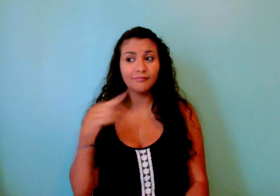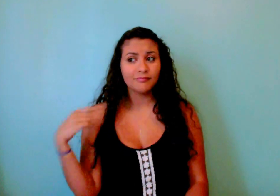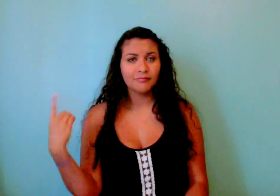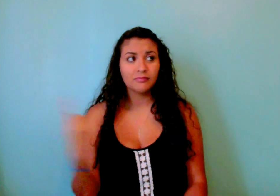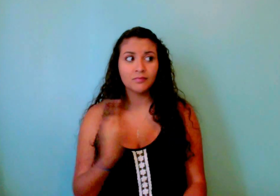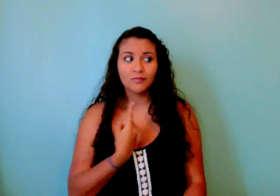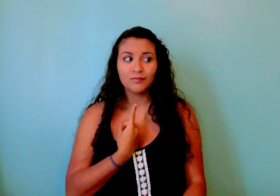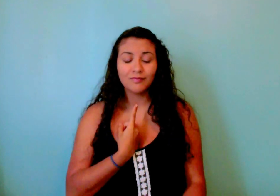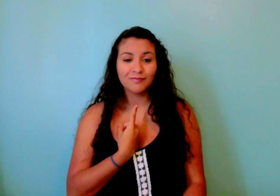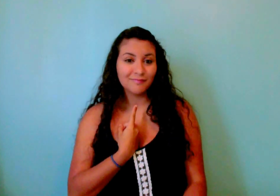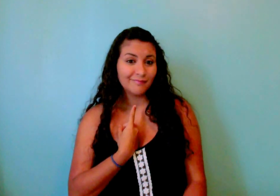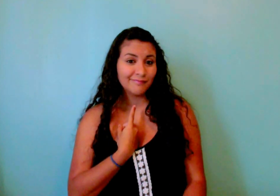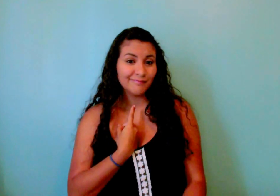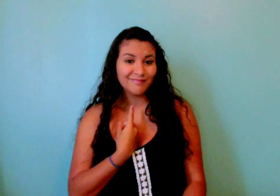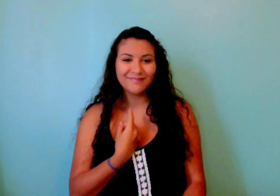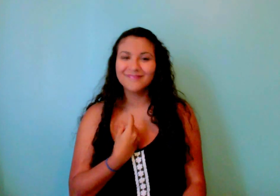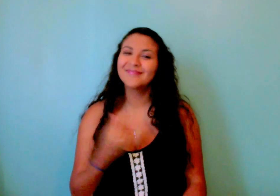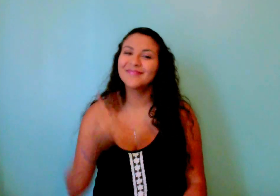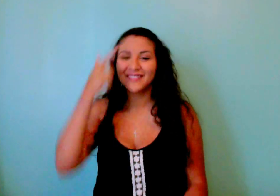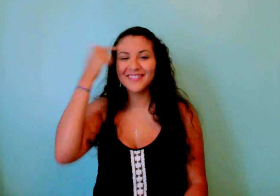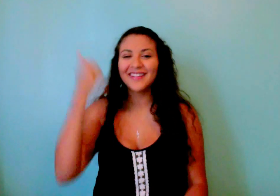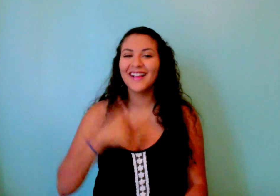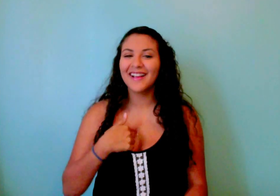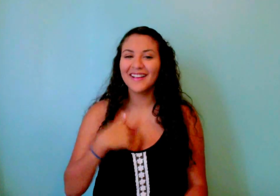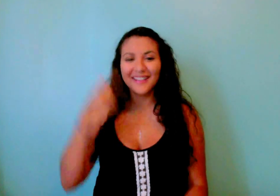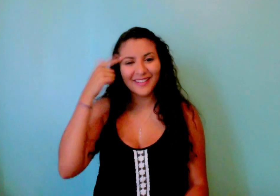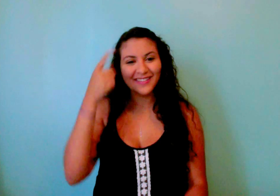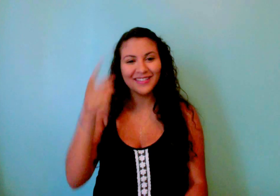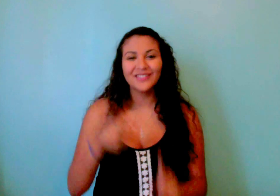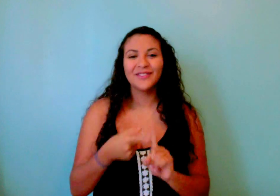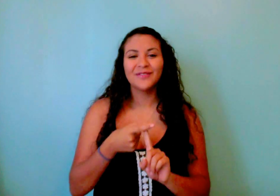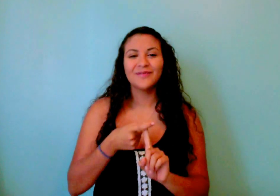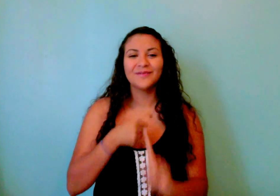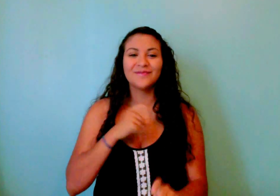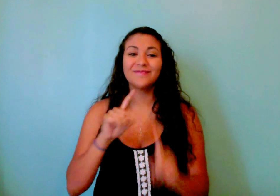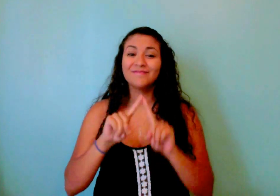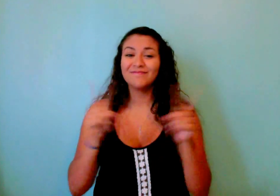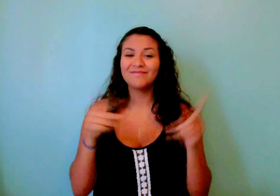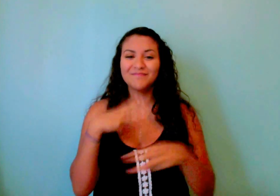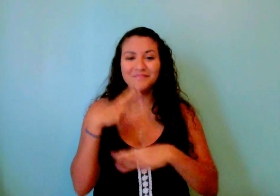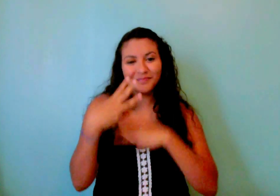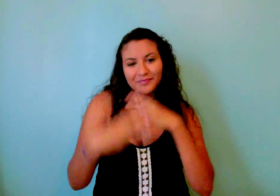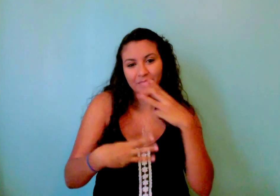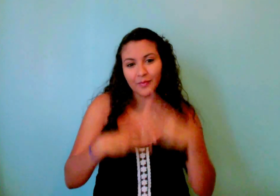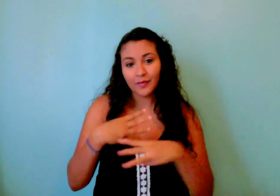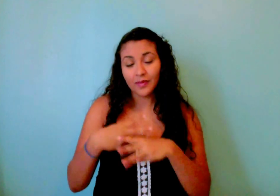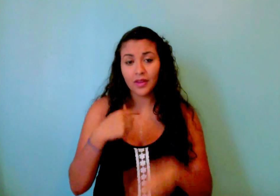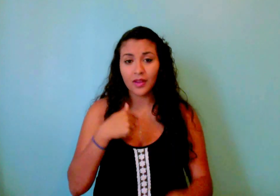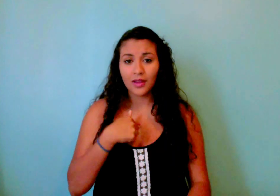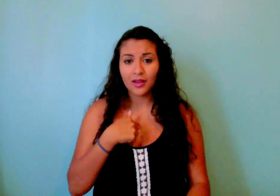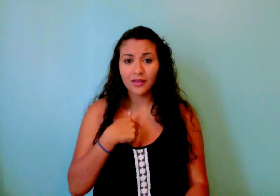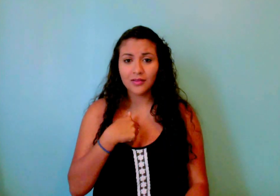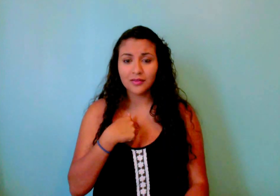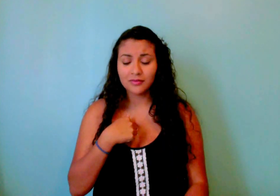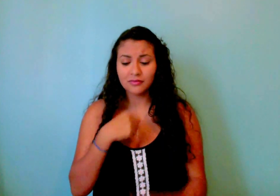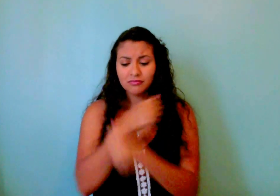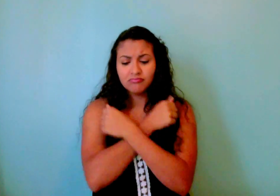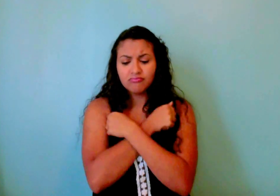here Cause I think you're from another world And I, I couldn't